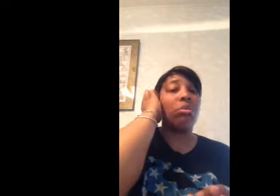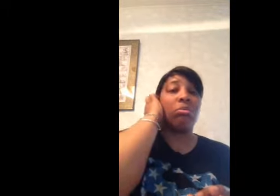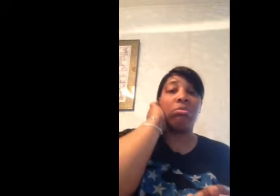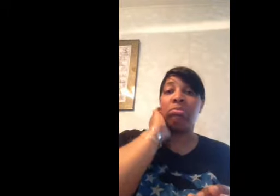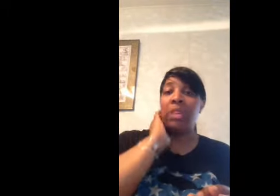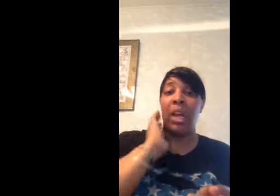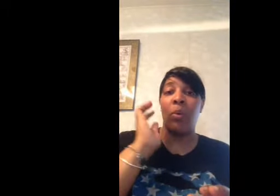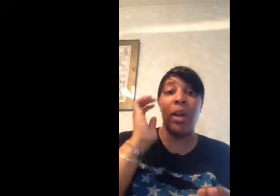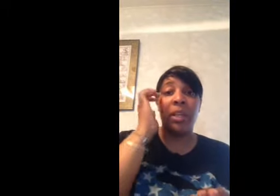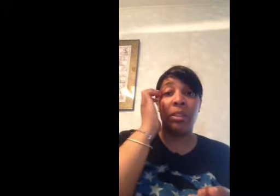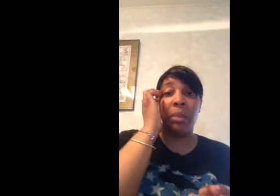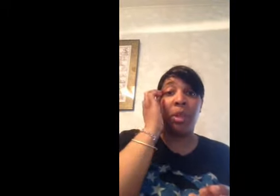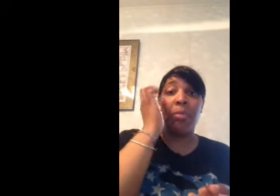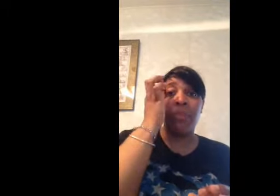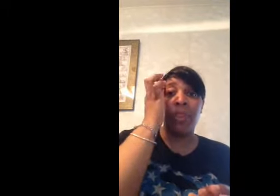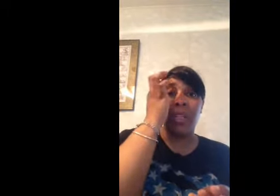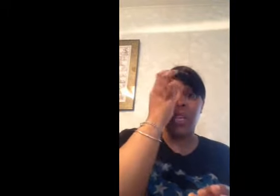how I am going to be for the day